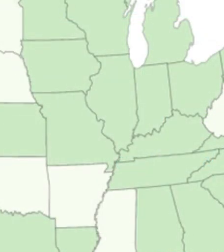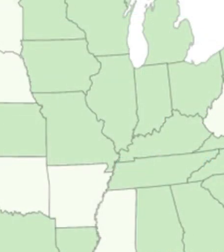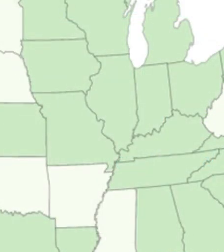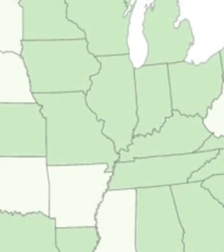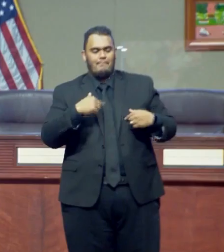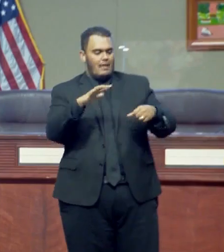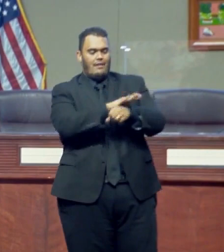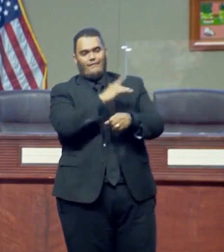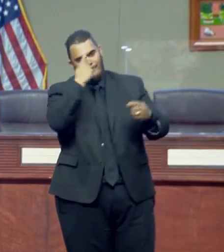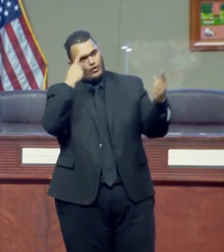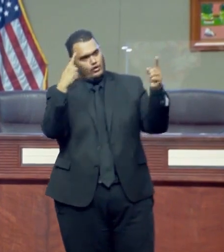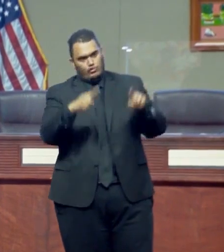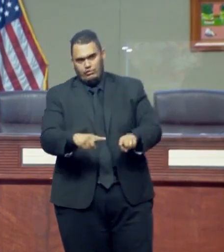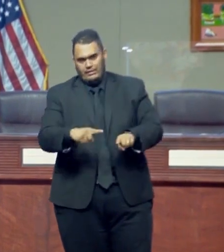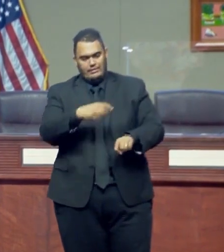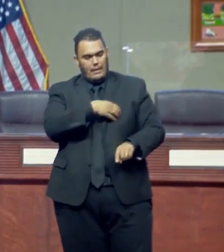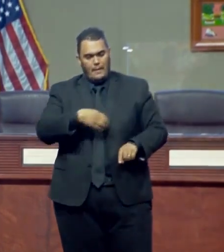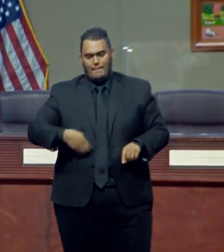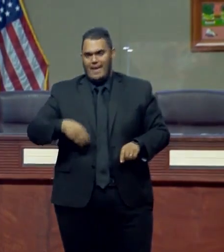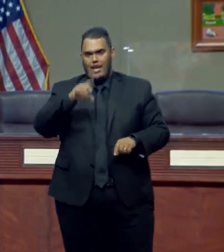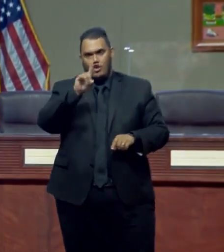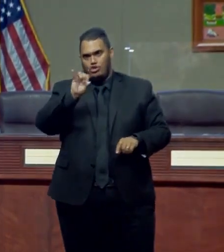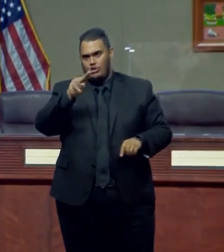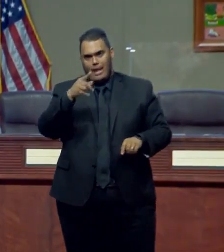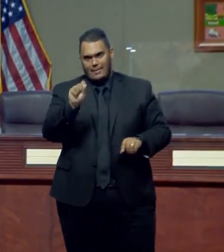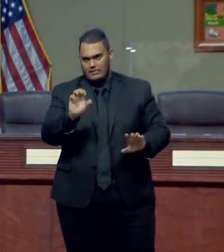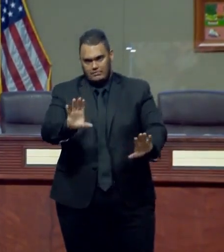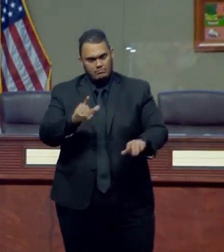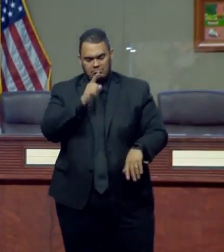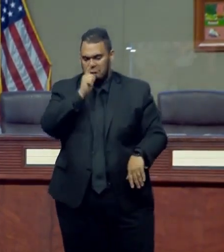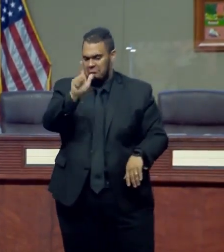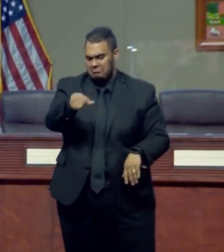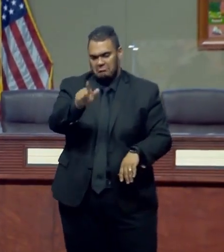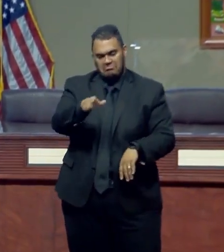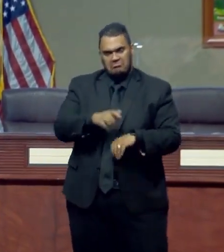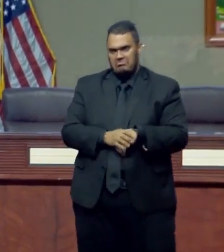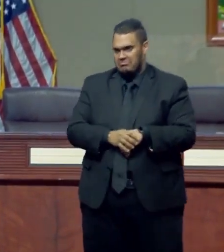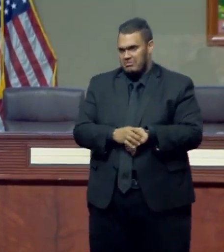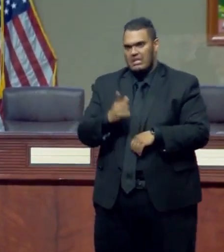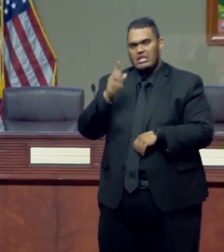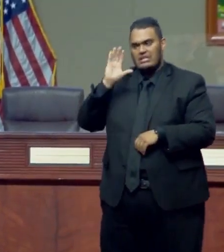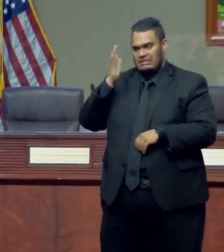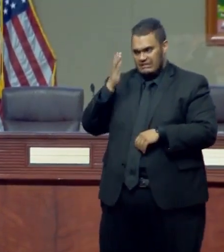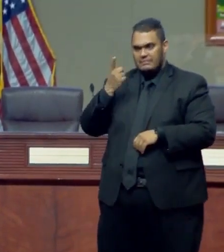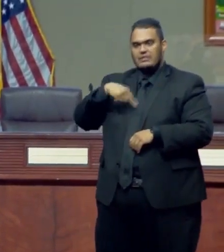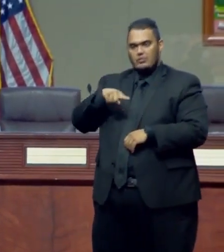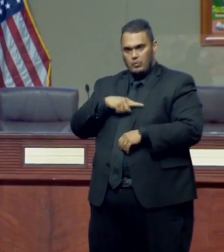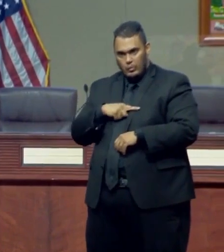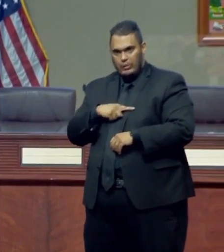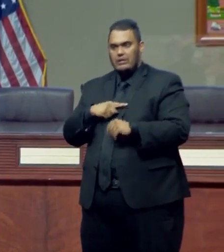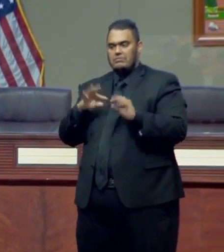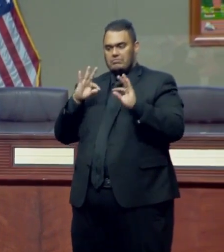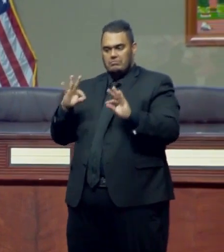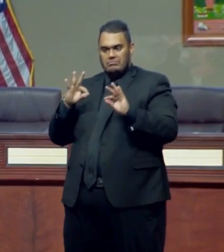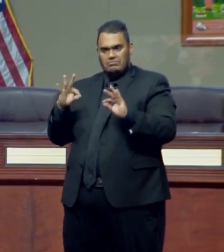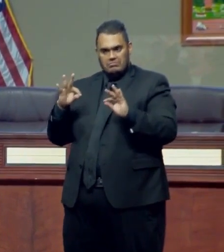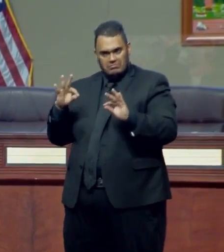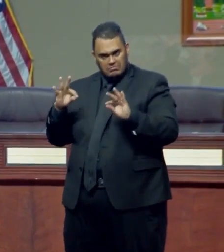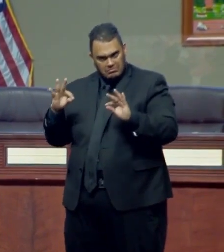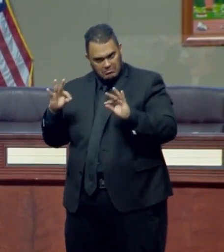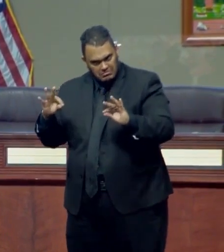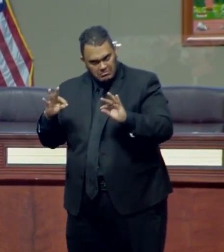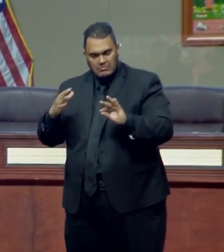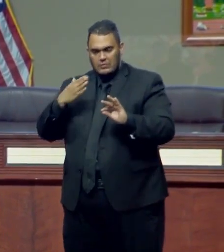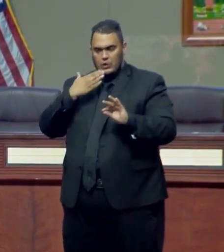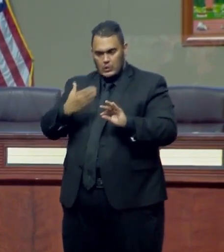California. Still, both Orlando and Orange County's mayors oppose the idea. We're headed in the right direction and we've taken the right